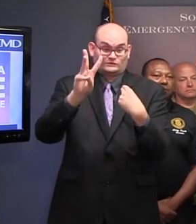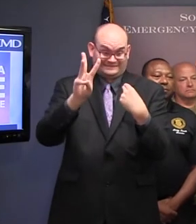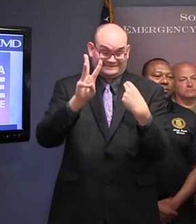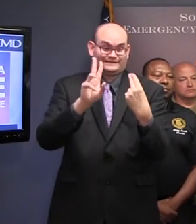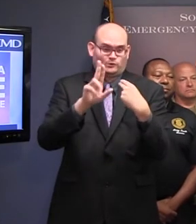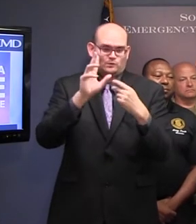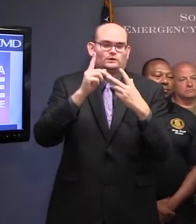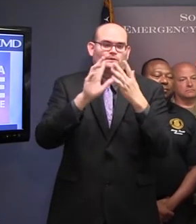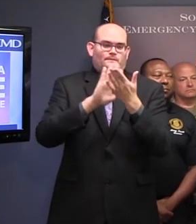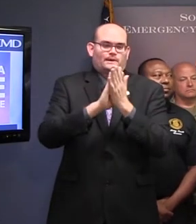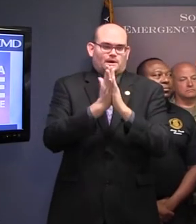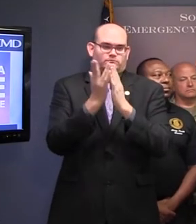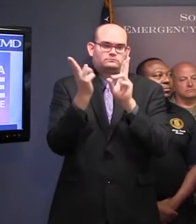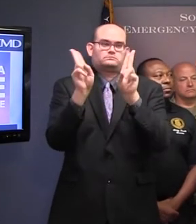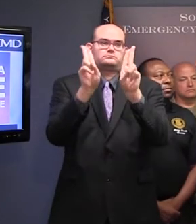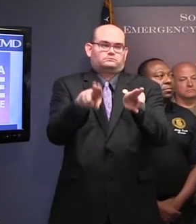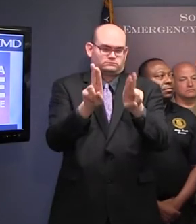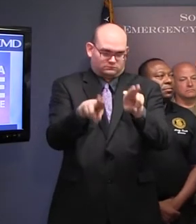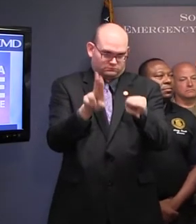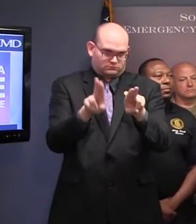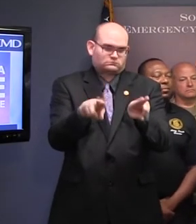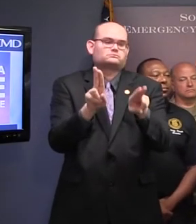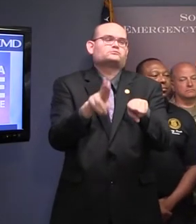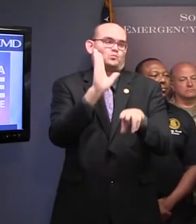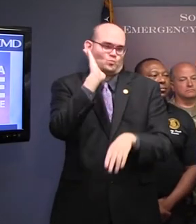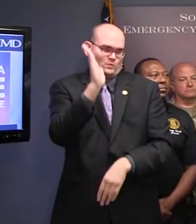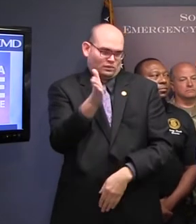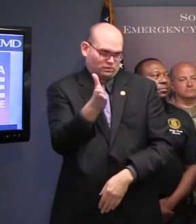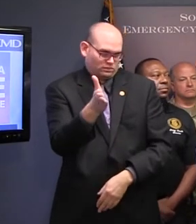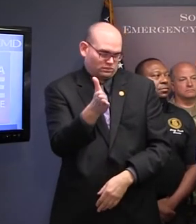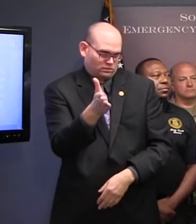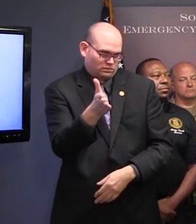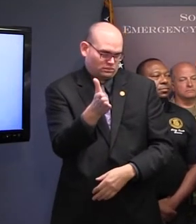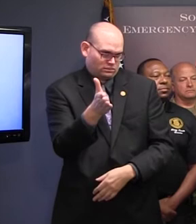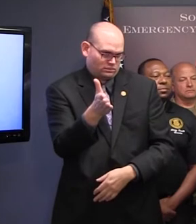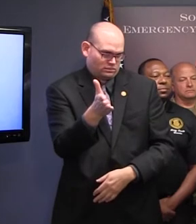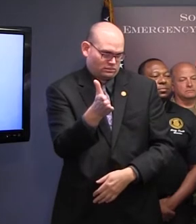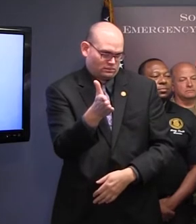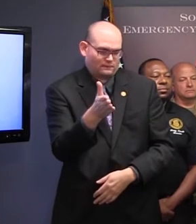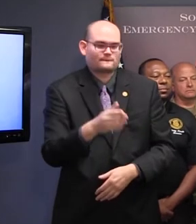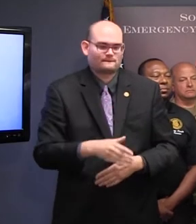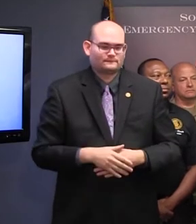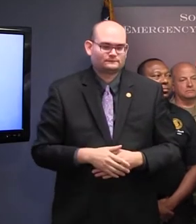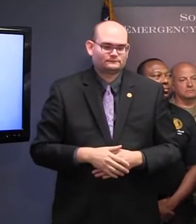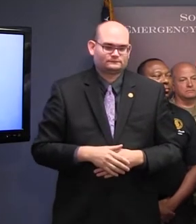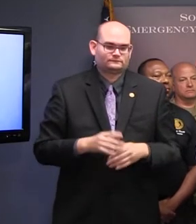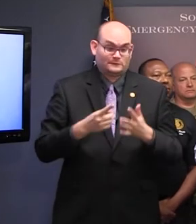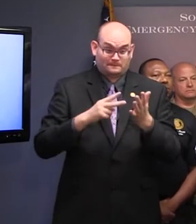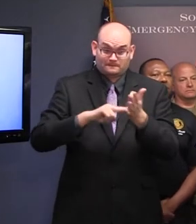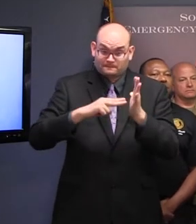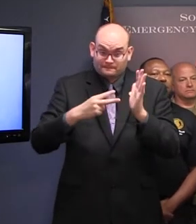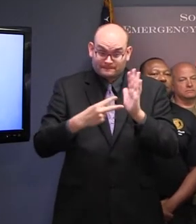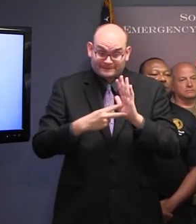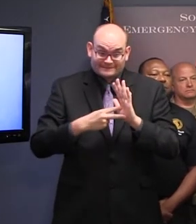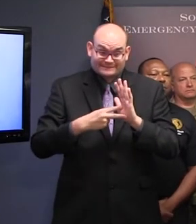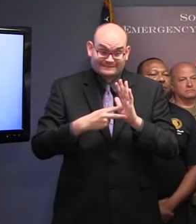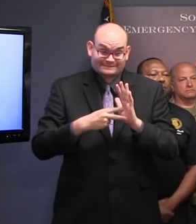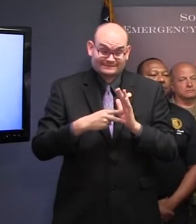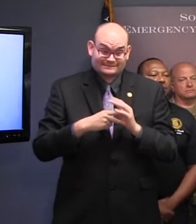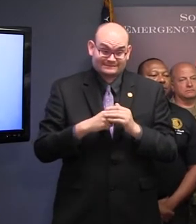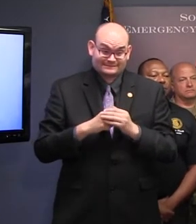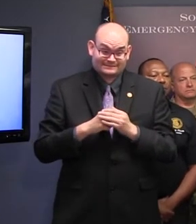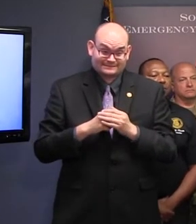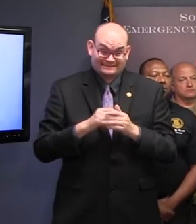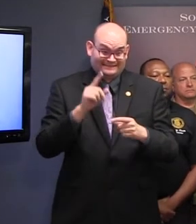will have their lane reversals beginning to be in effect. And that means you will not be able to get on the road